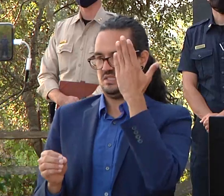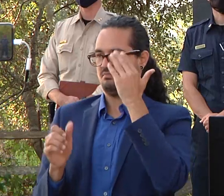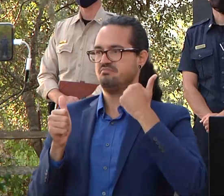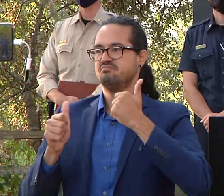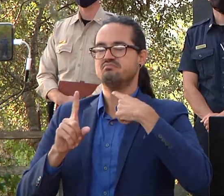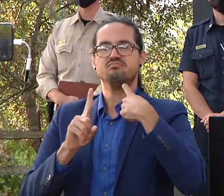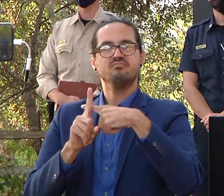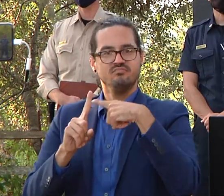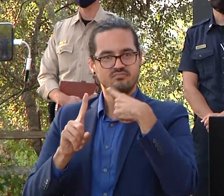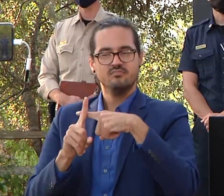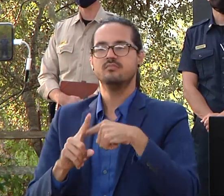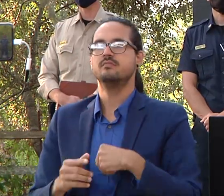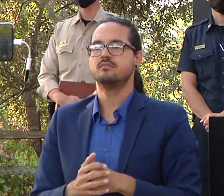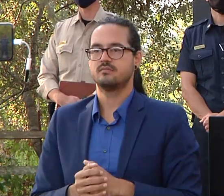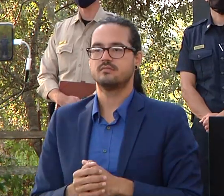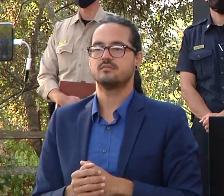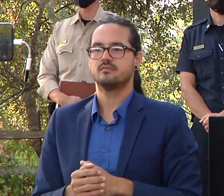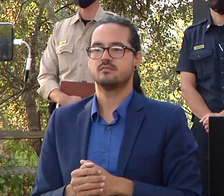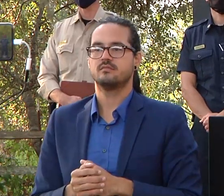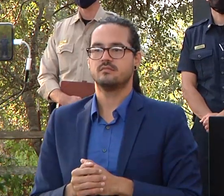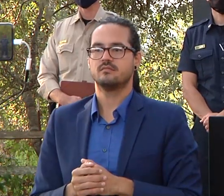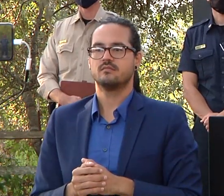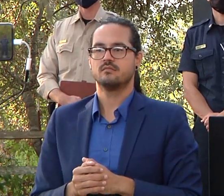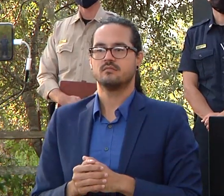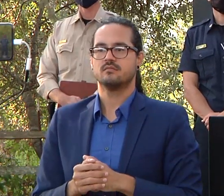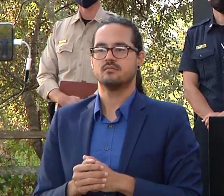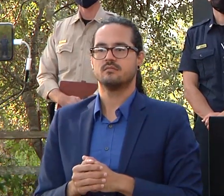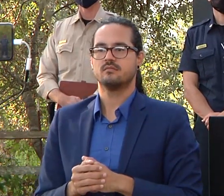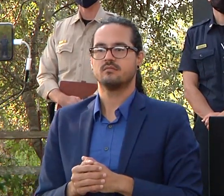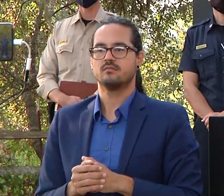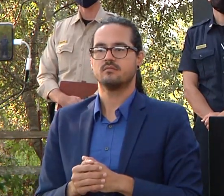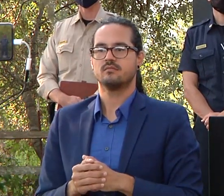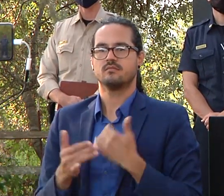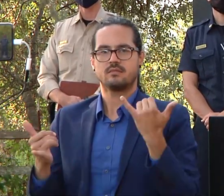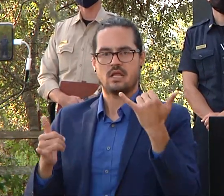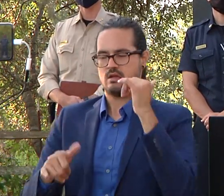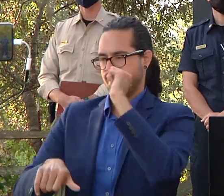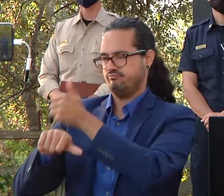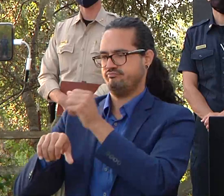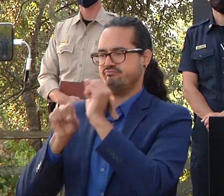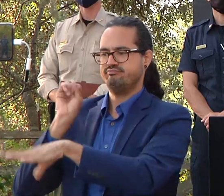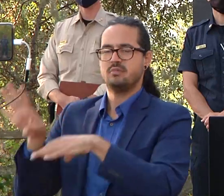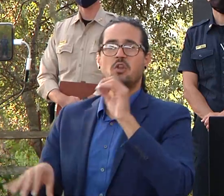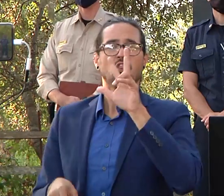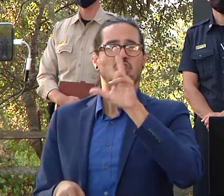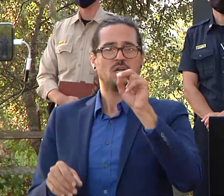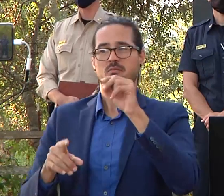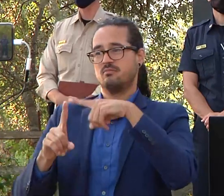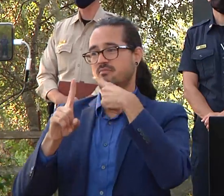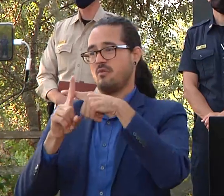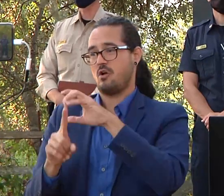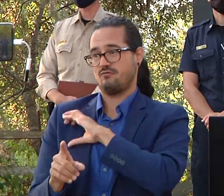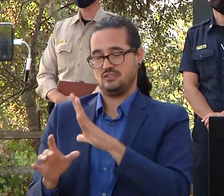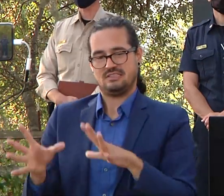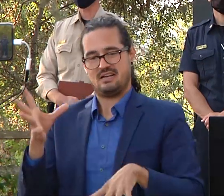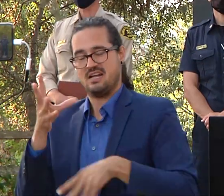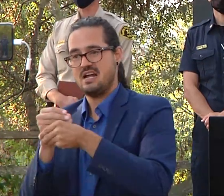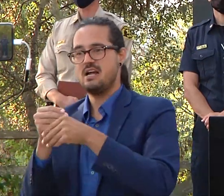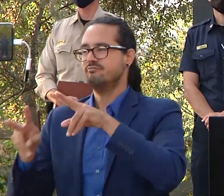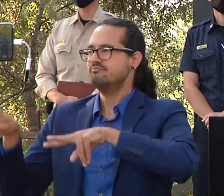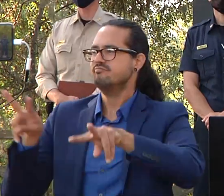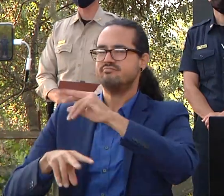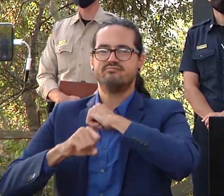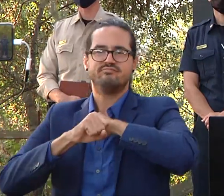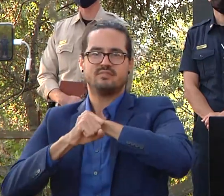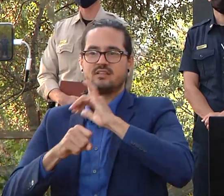additionally we have more than 30 patrol units out in the area patrolling and we want to ensure to our residents like chief clark said is that we